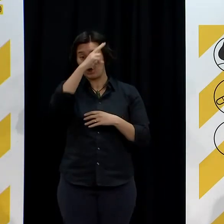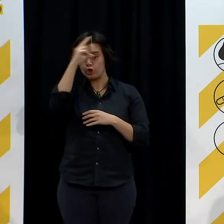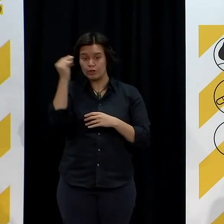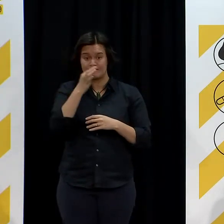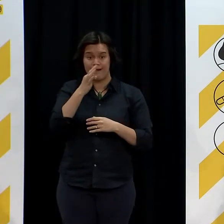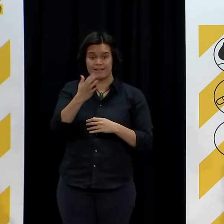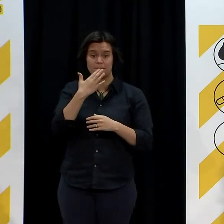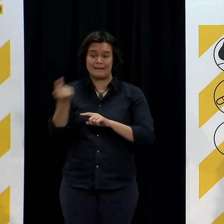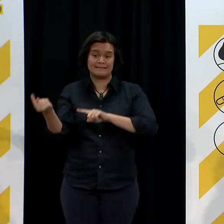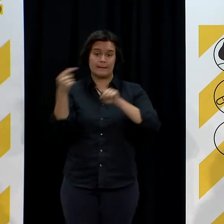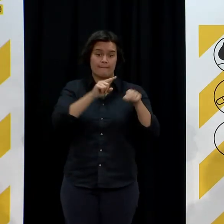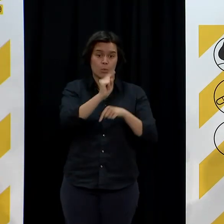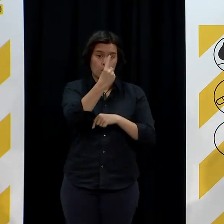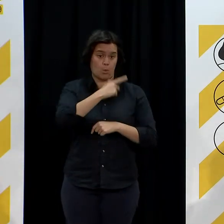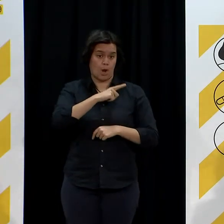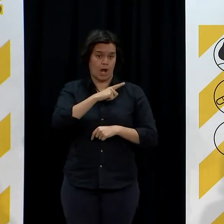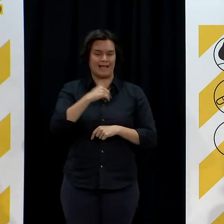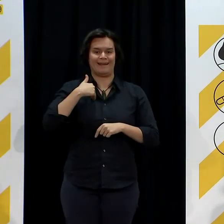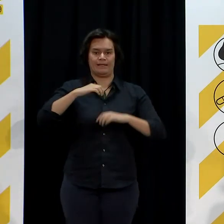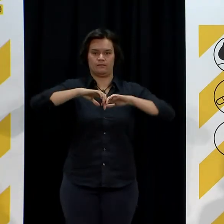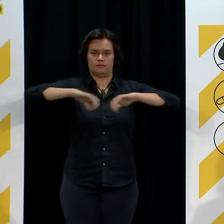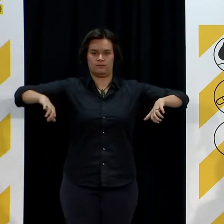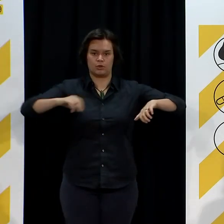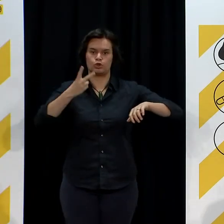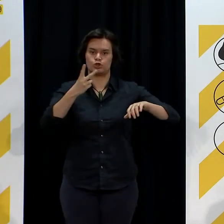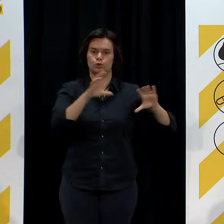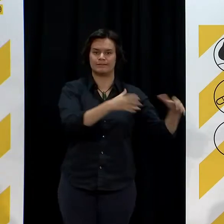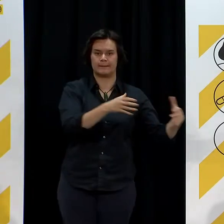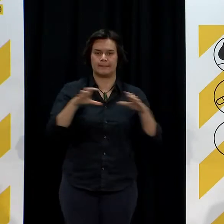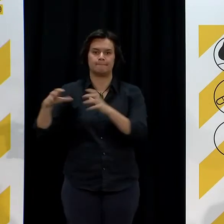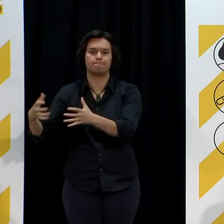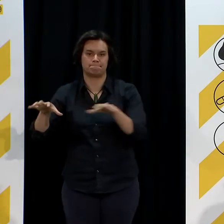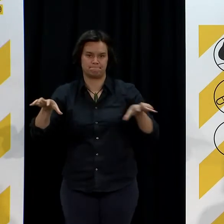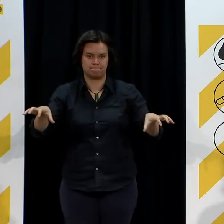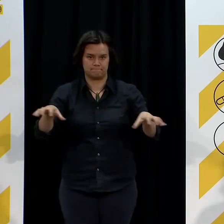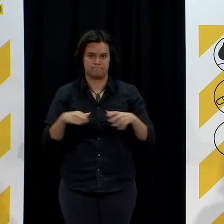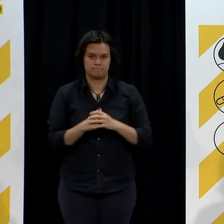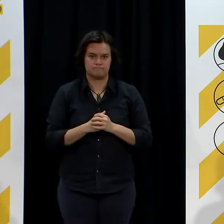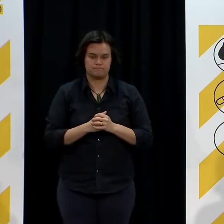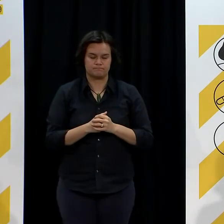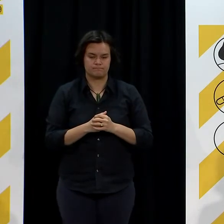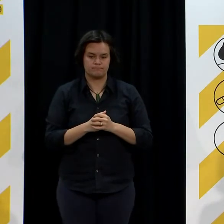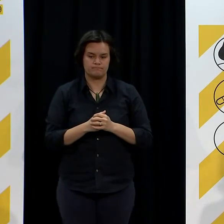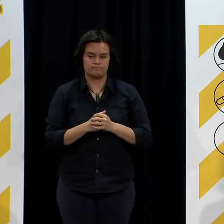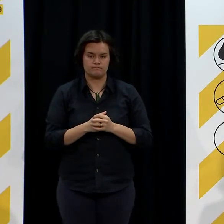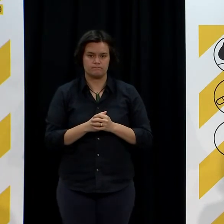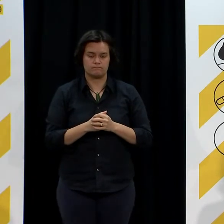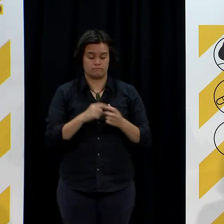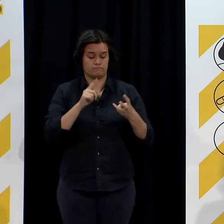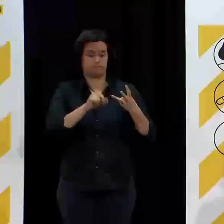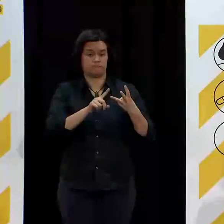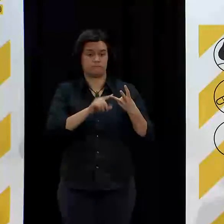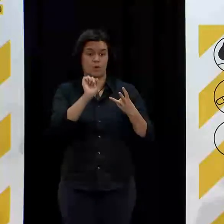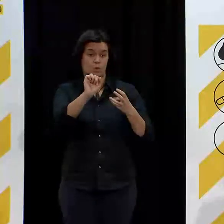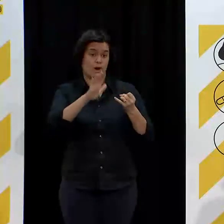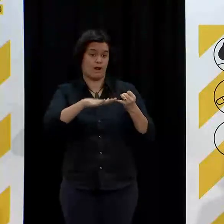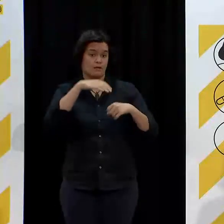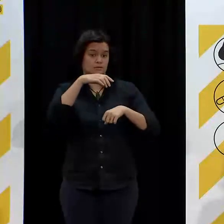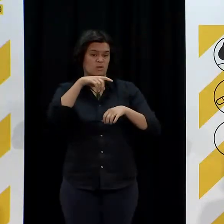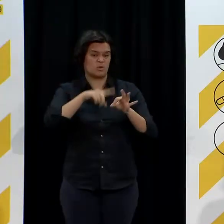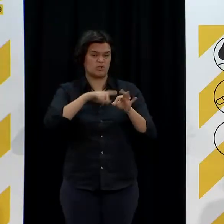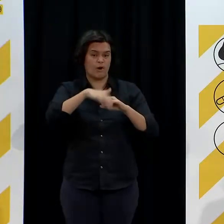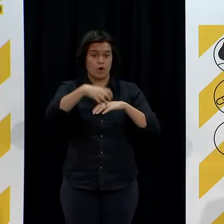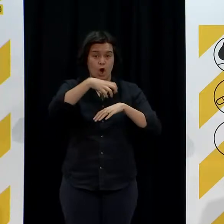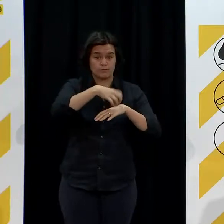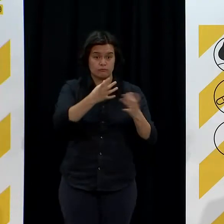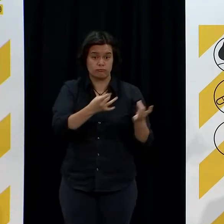working in intensive care units. And in terms of preparation yes there certainly was very good preparation in place but what is